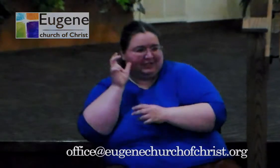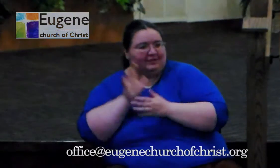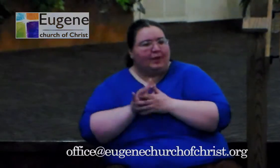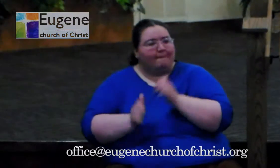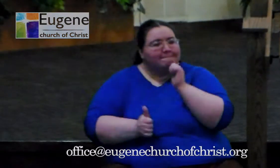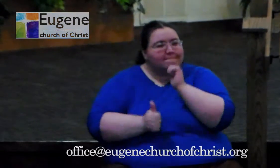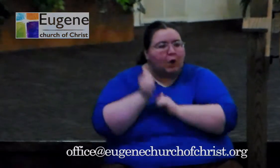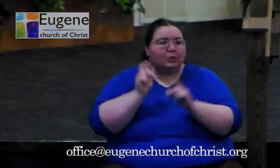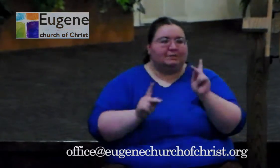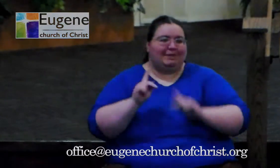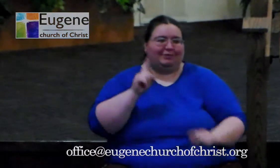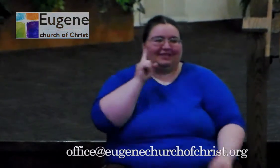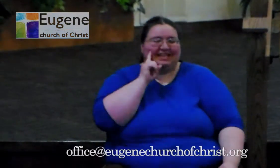two, that's why we hired the guy up front.